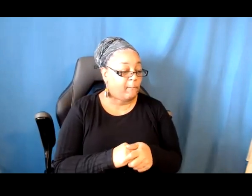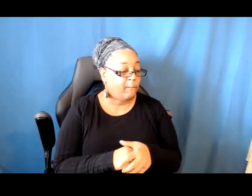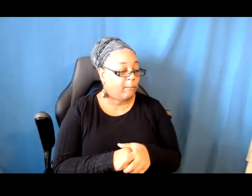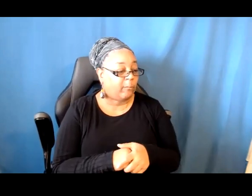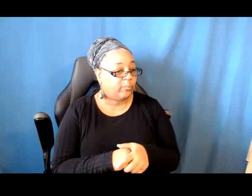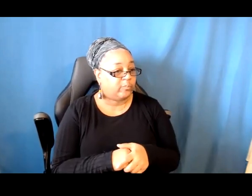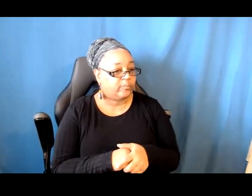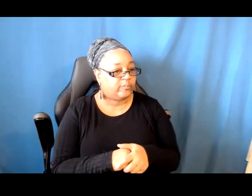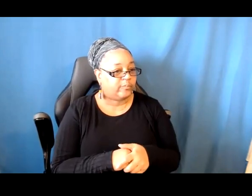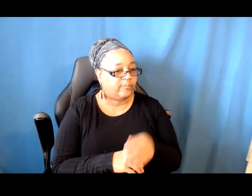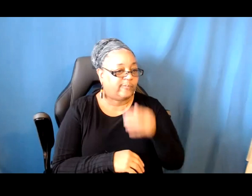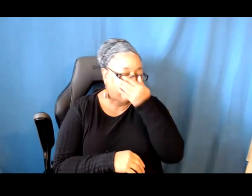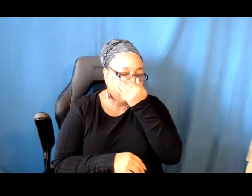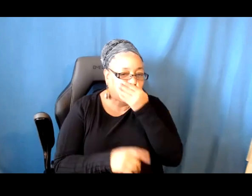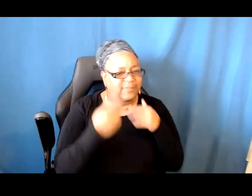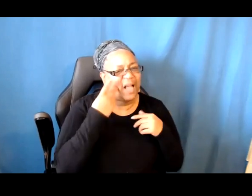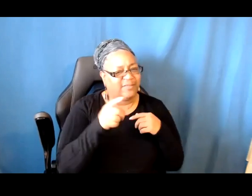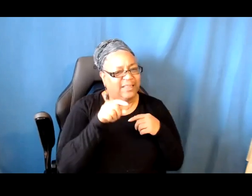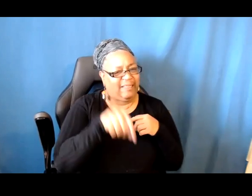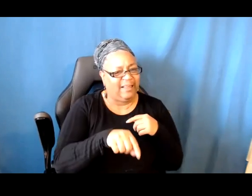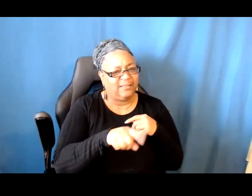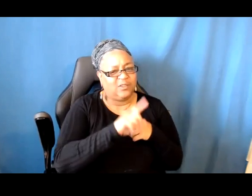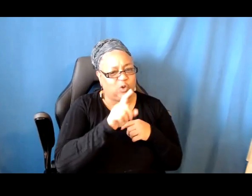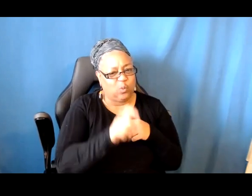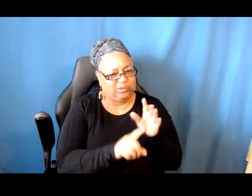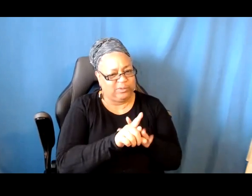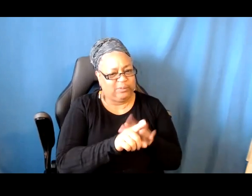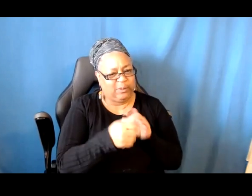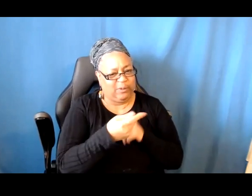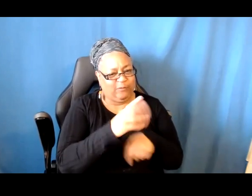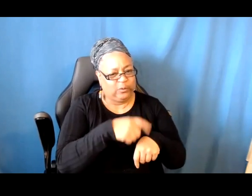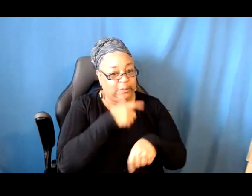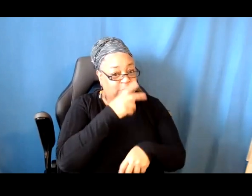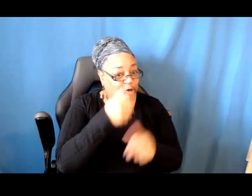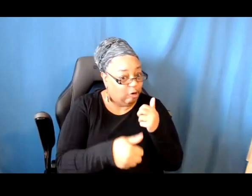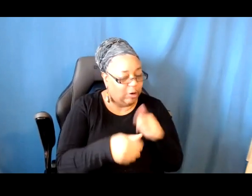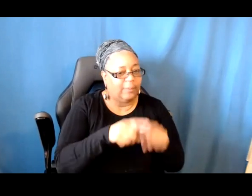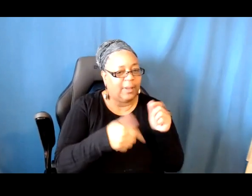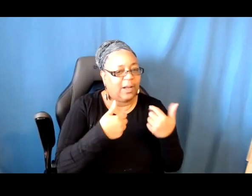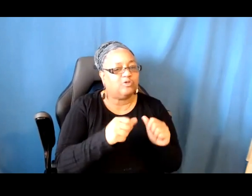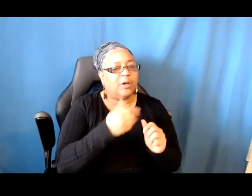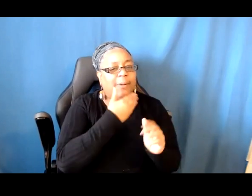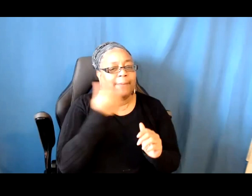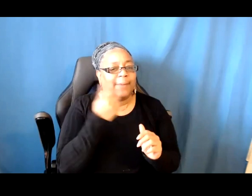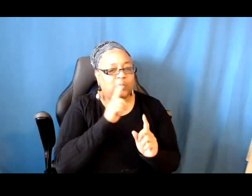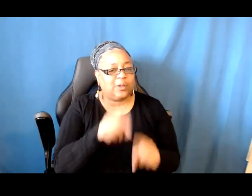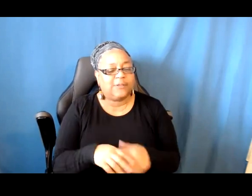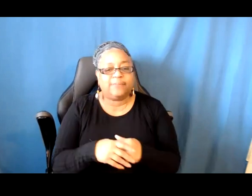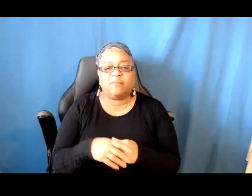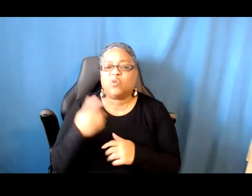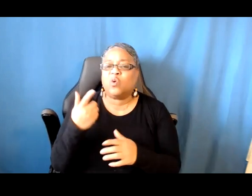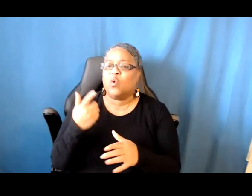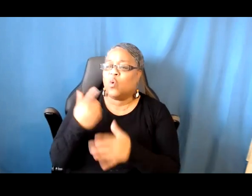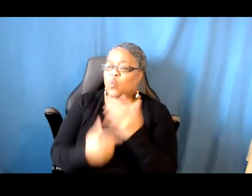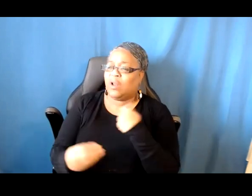So I've seen this question a couple of times, and it's a hard one, but I'll try my best to answer. What advice do I have to make an application